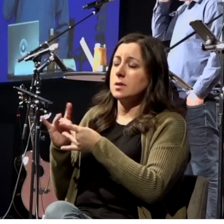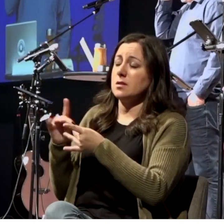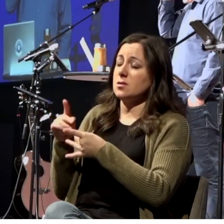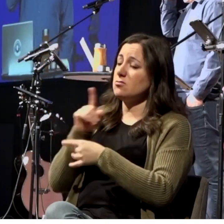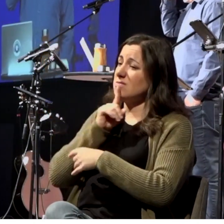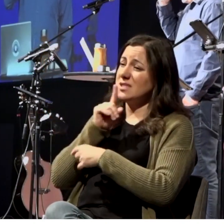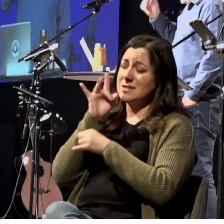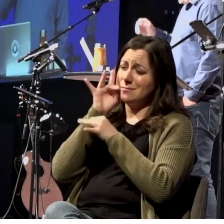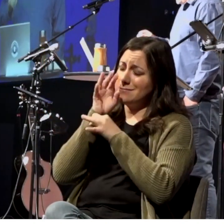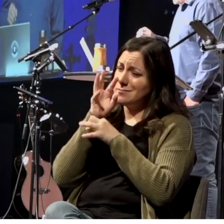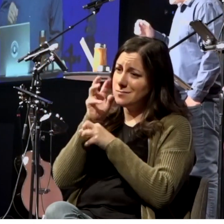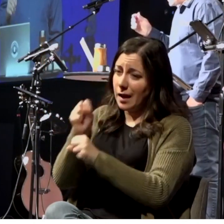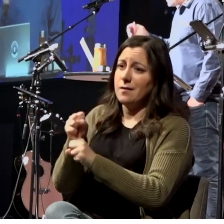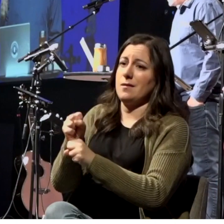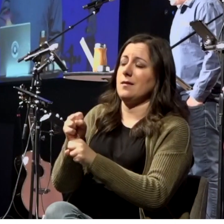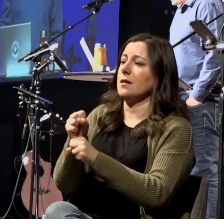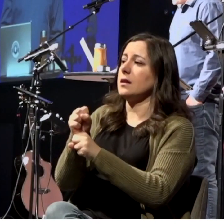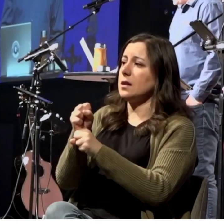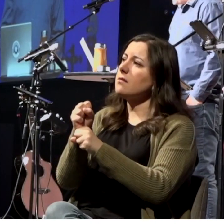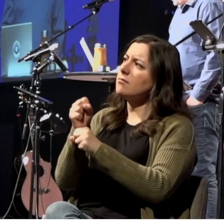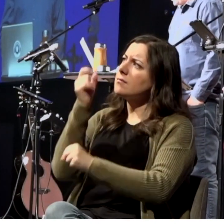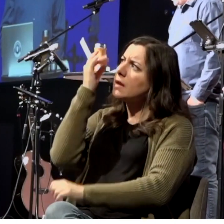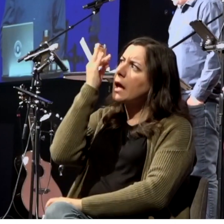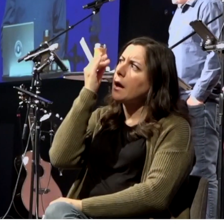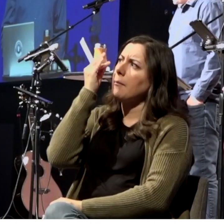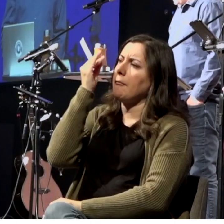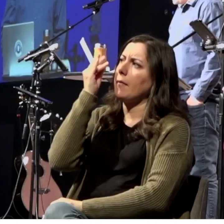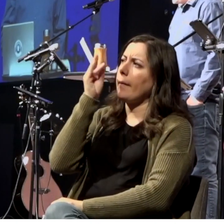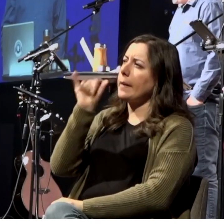thing to consider here. And